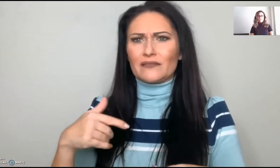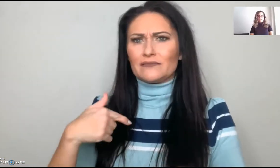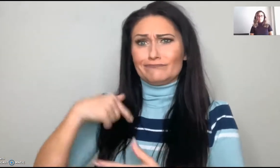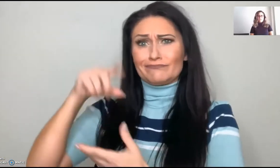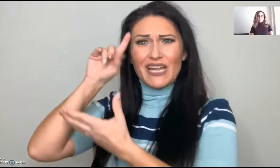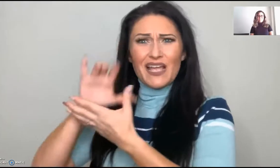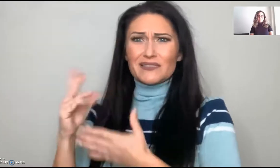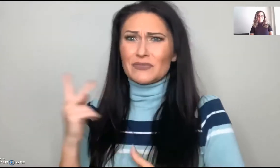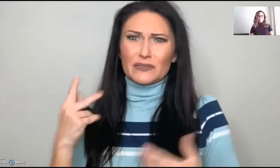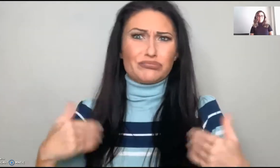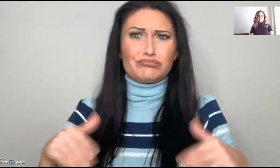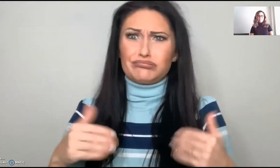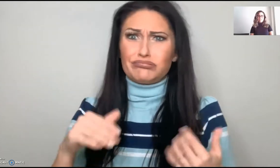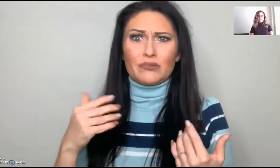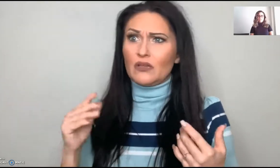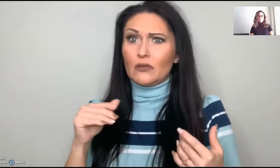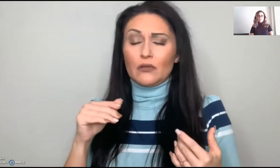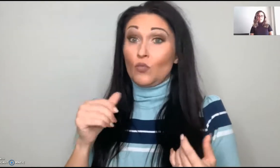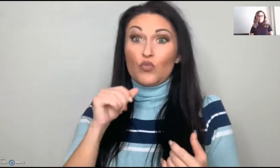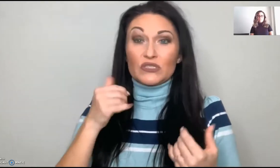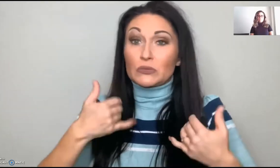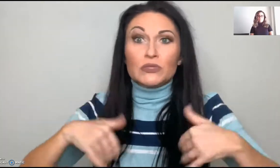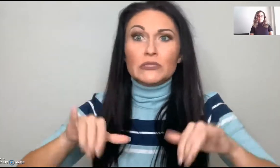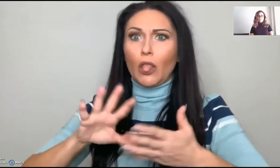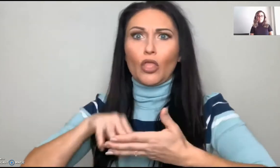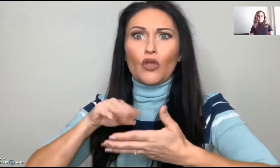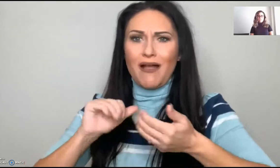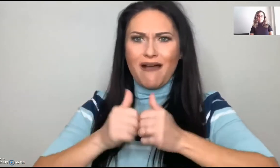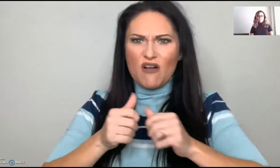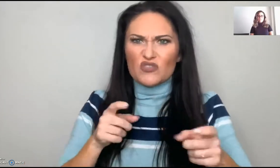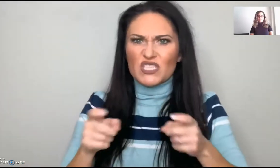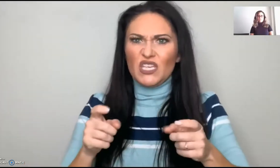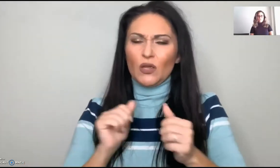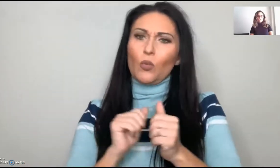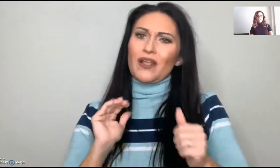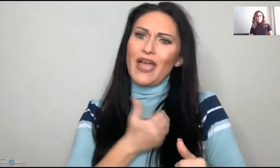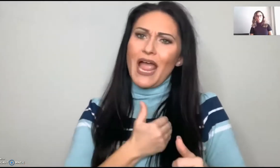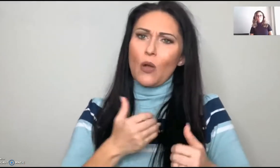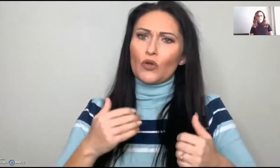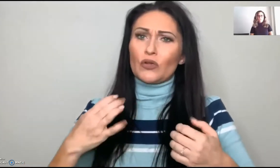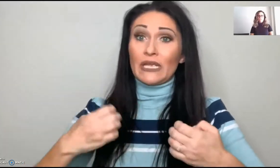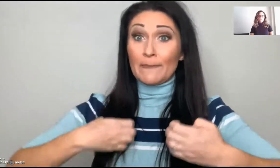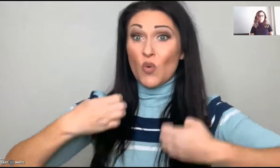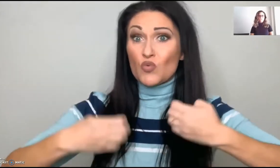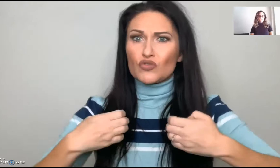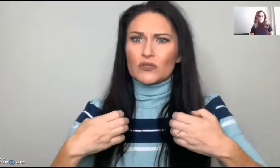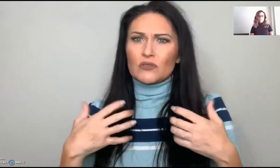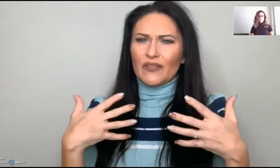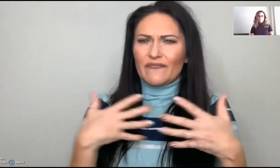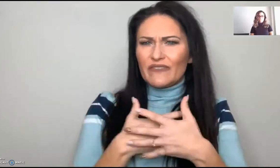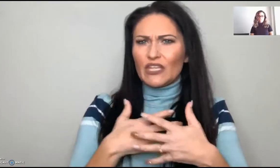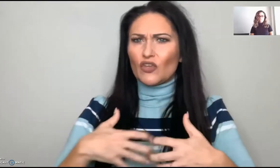Back then, I knew that me and my husband were still learning how to deal with our emotions.